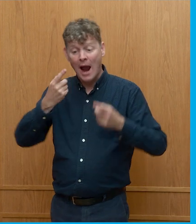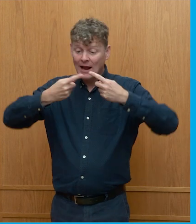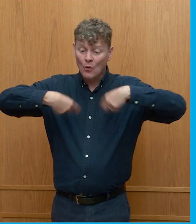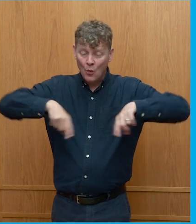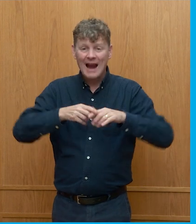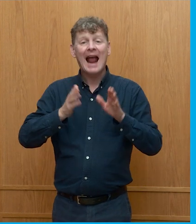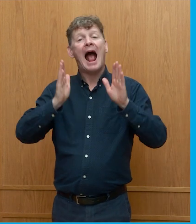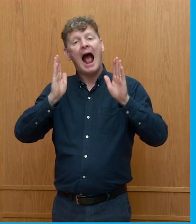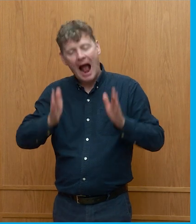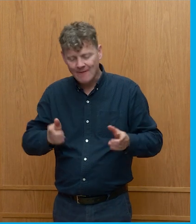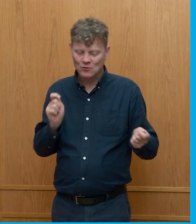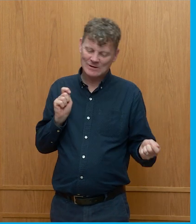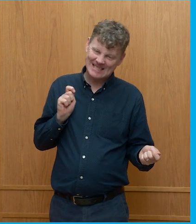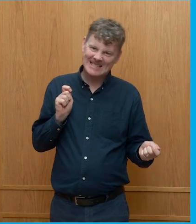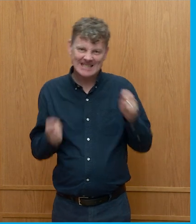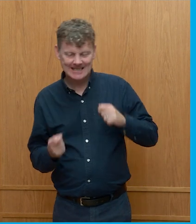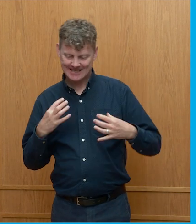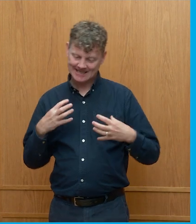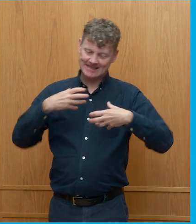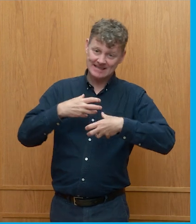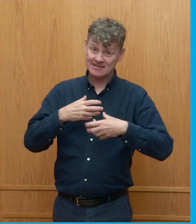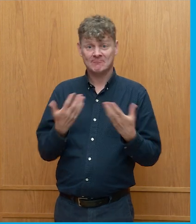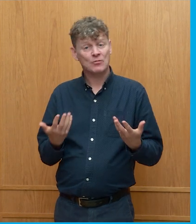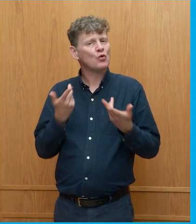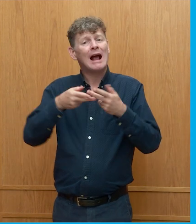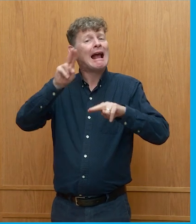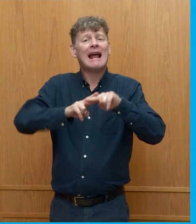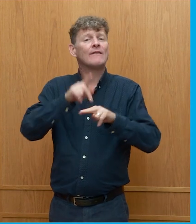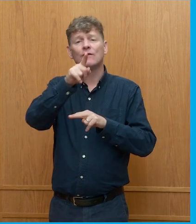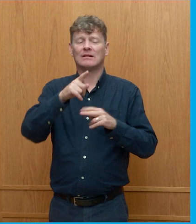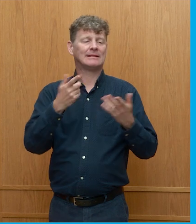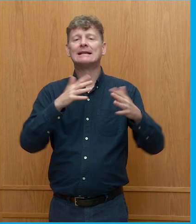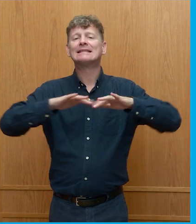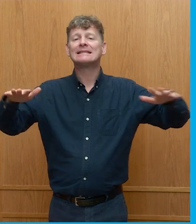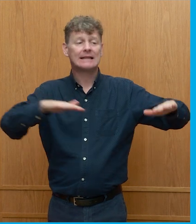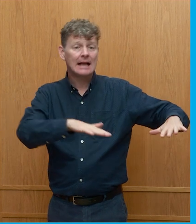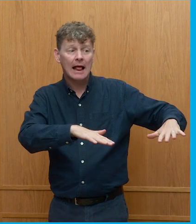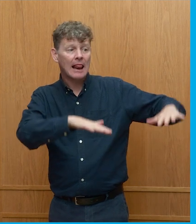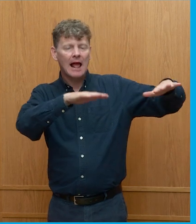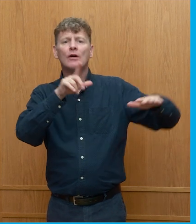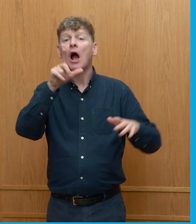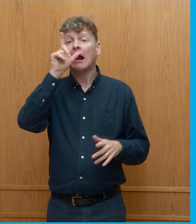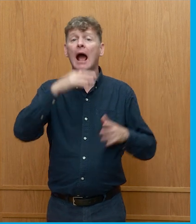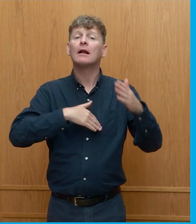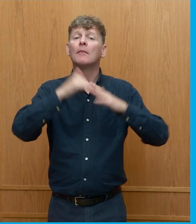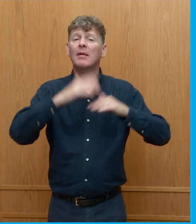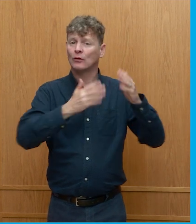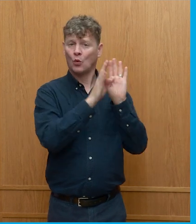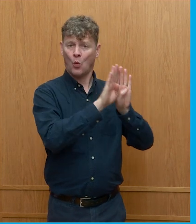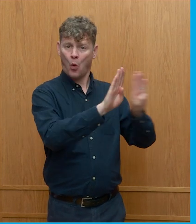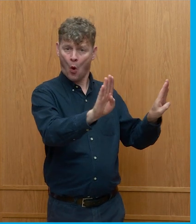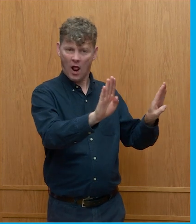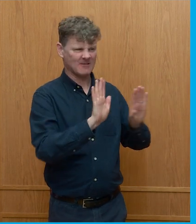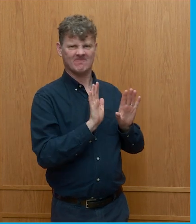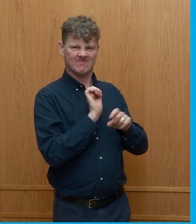change... So, for example, if you need to deal with sea level rise, you can build a massive wall that keeps the sea